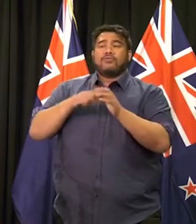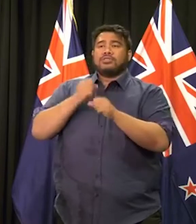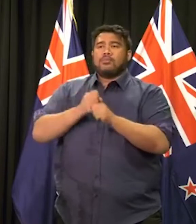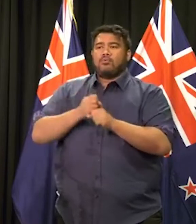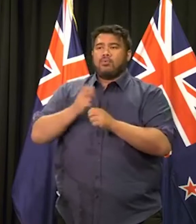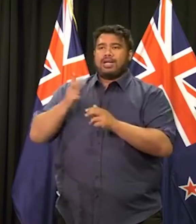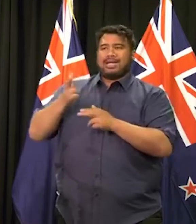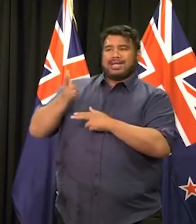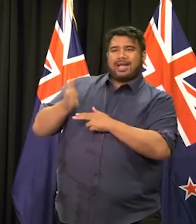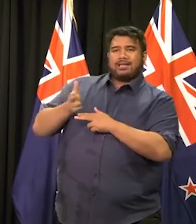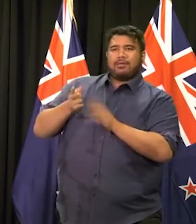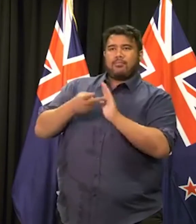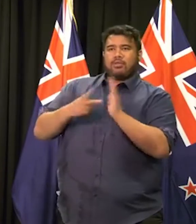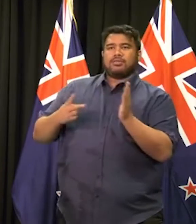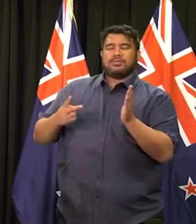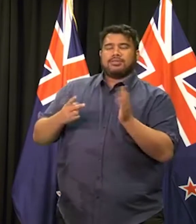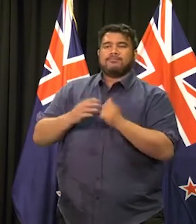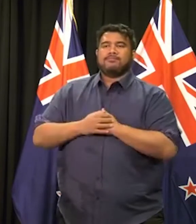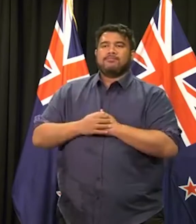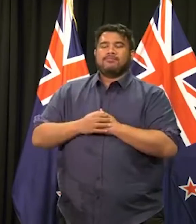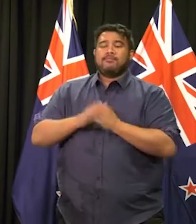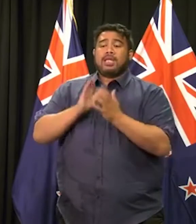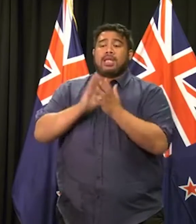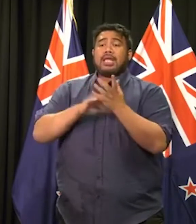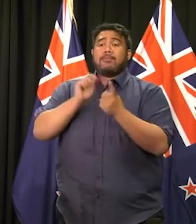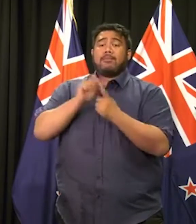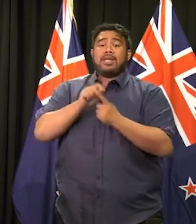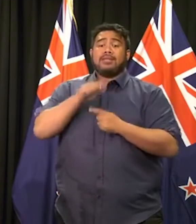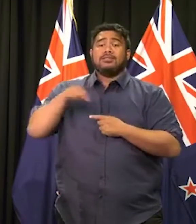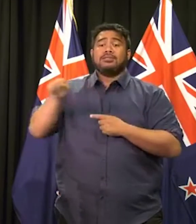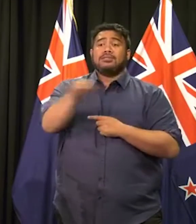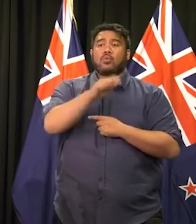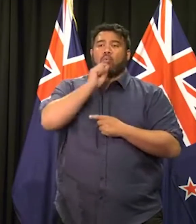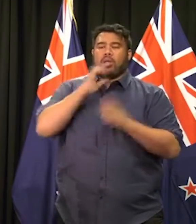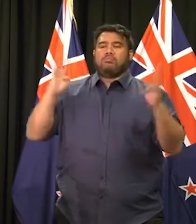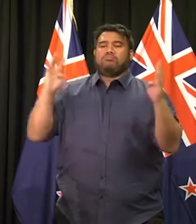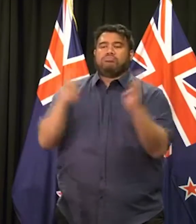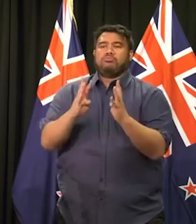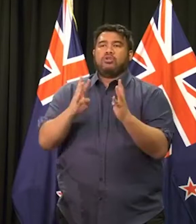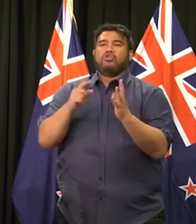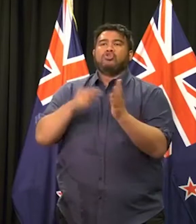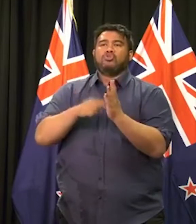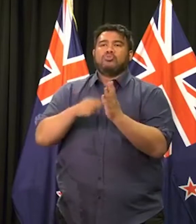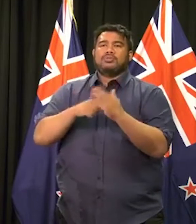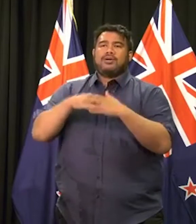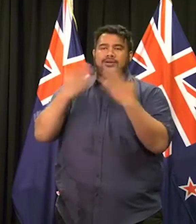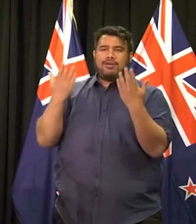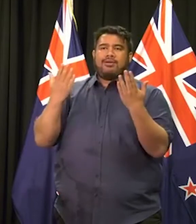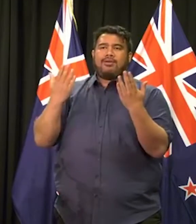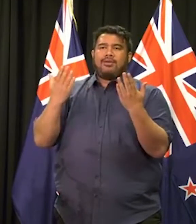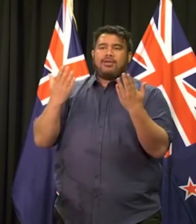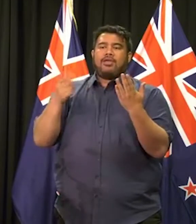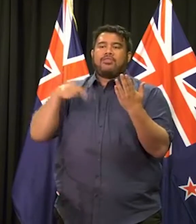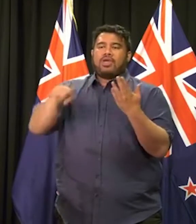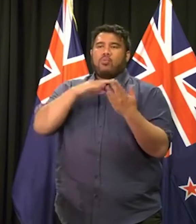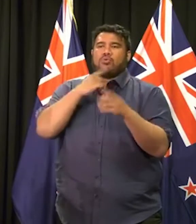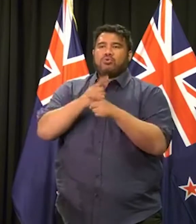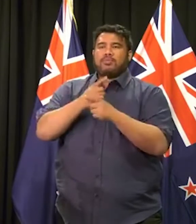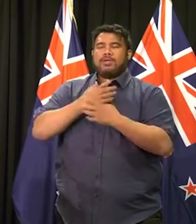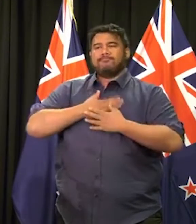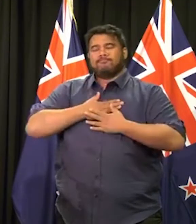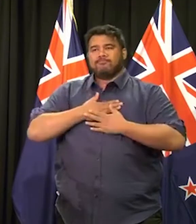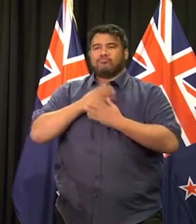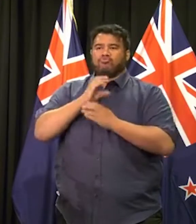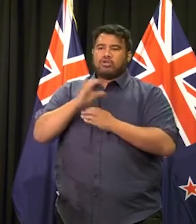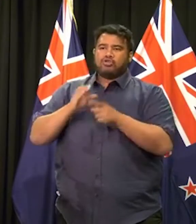policy. Members of Parliament will pay tribute in the House on Tuesday. Once the appropriate statements have been